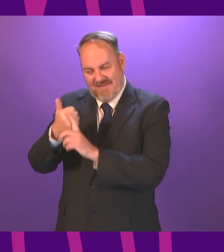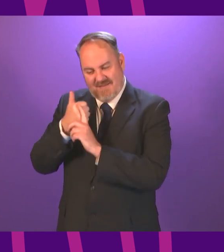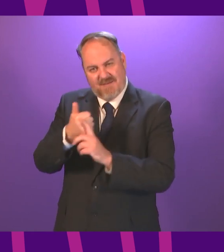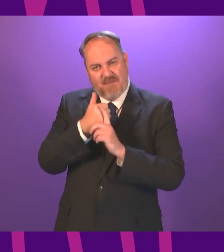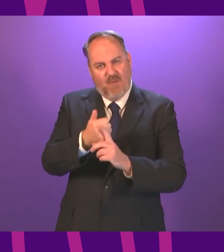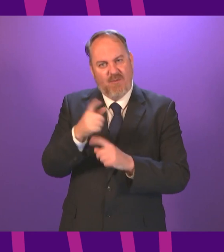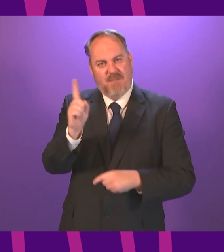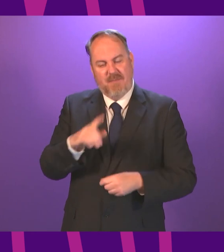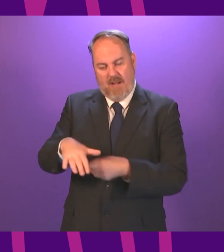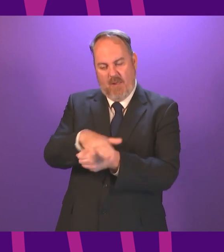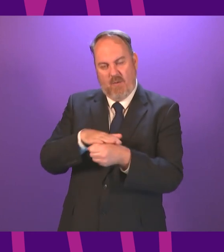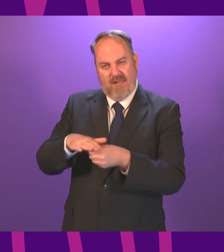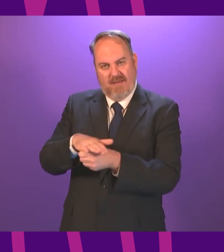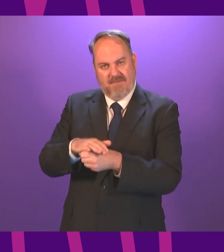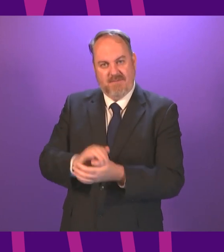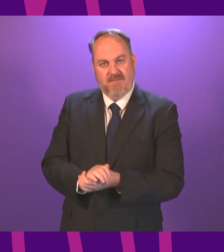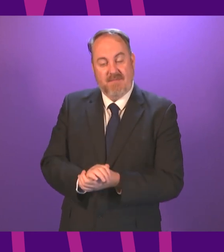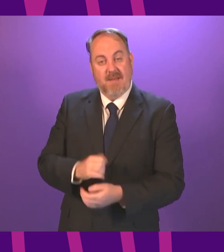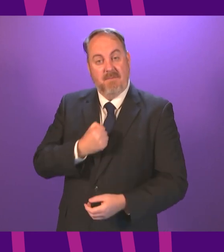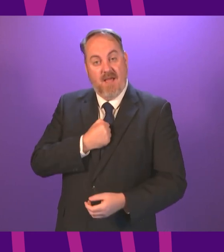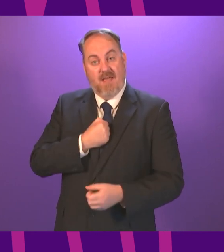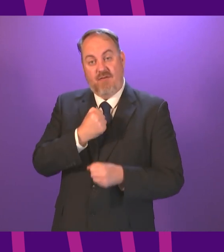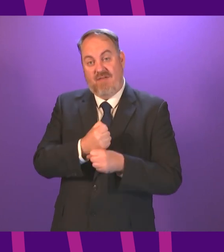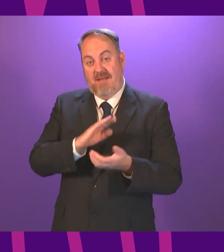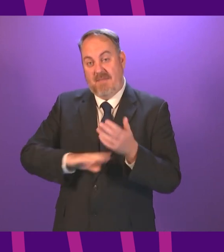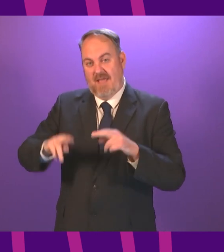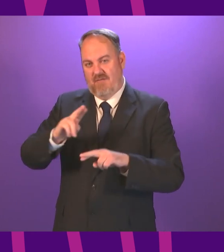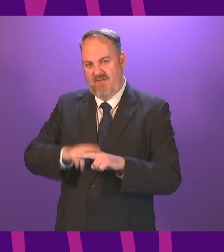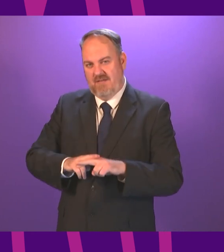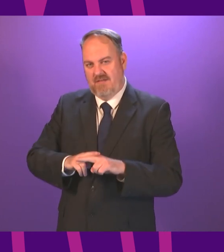made locally my gran and papa were also passionate